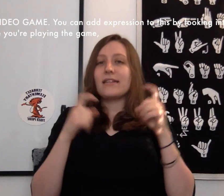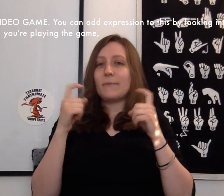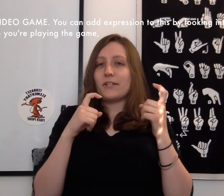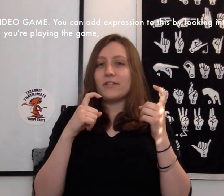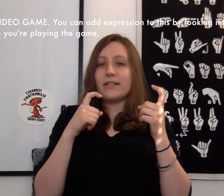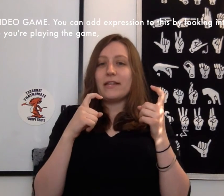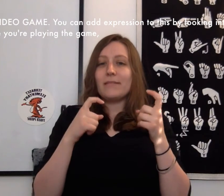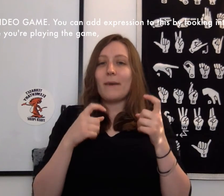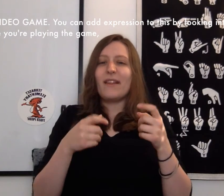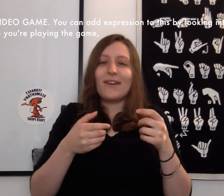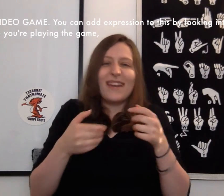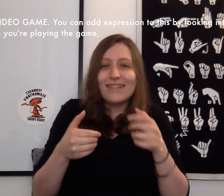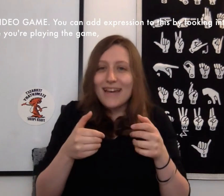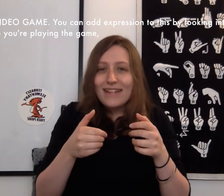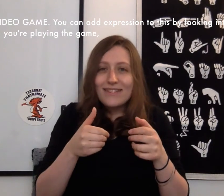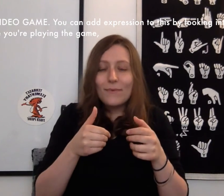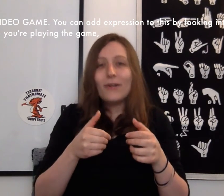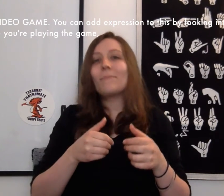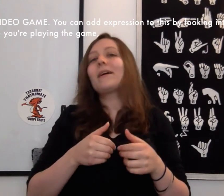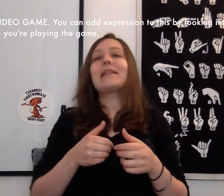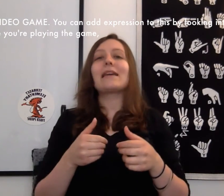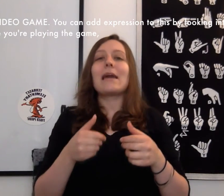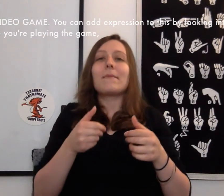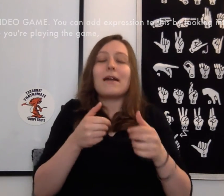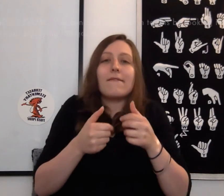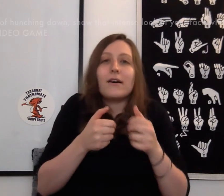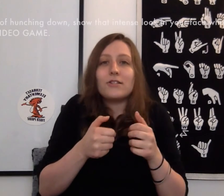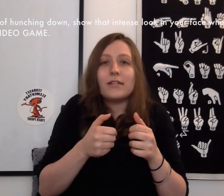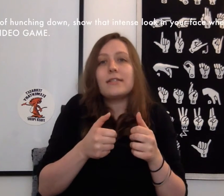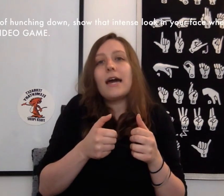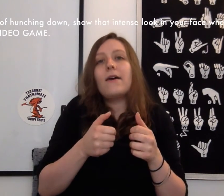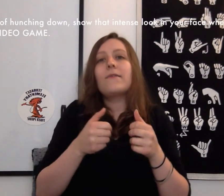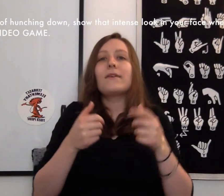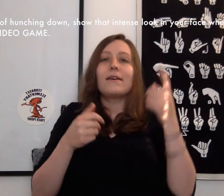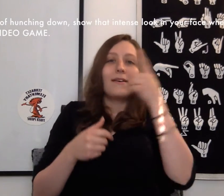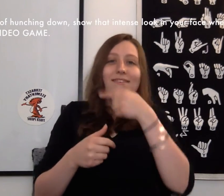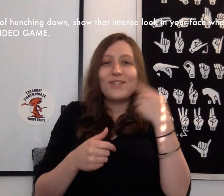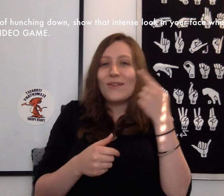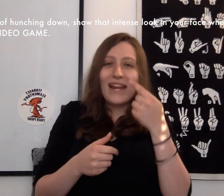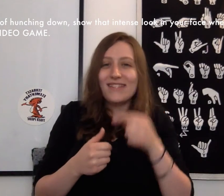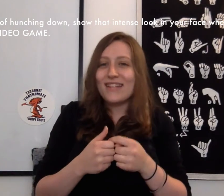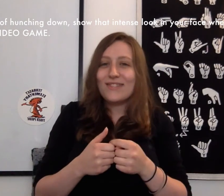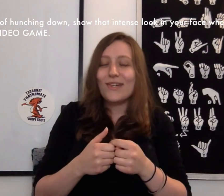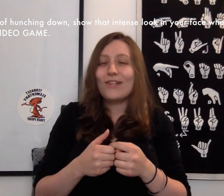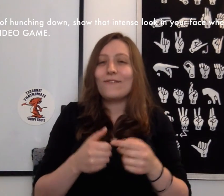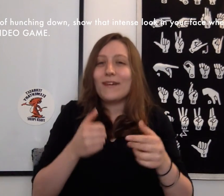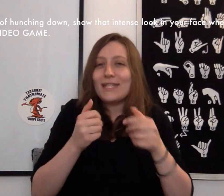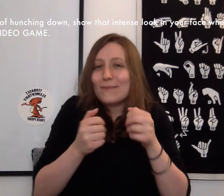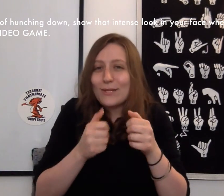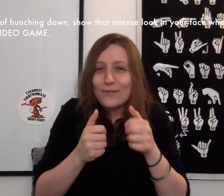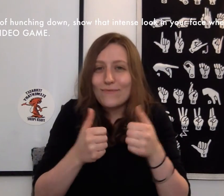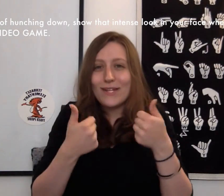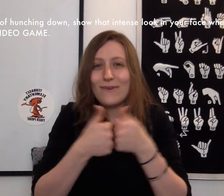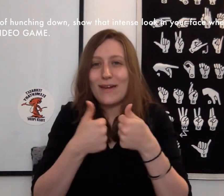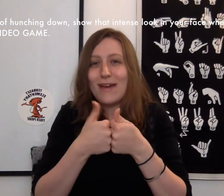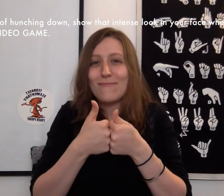expression to this by looking intense while you're playing the game, kind of hunching down. Show that intense look in your face when you do video game.